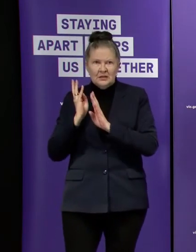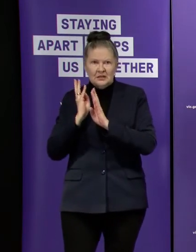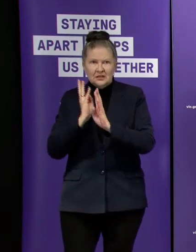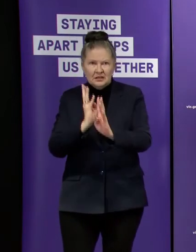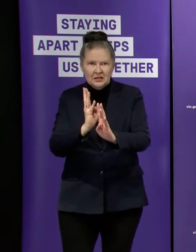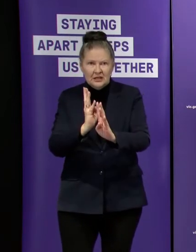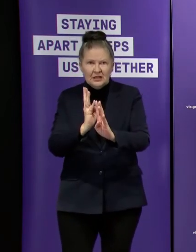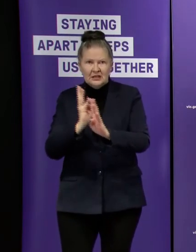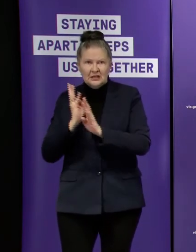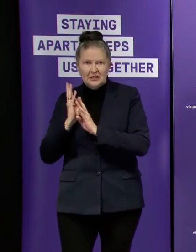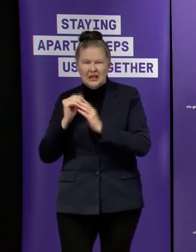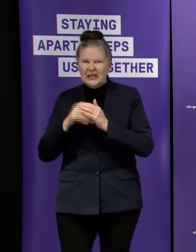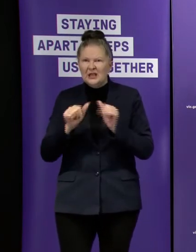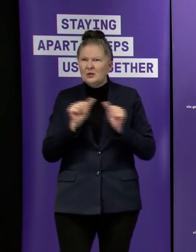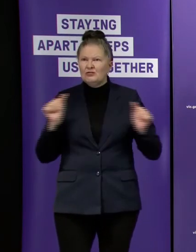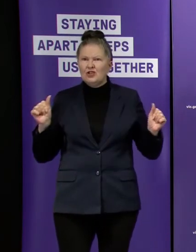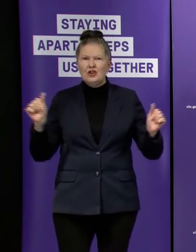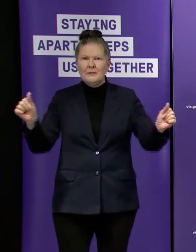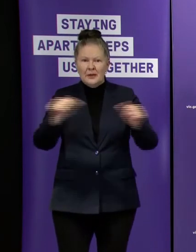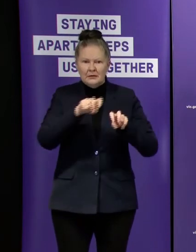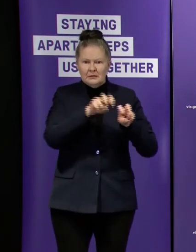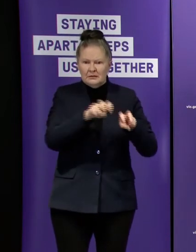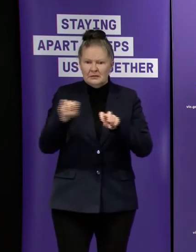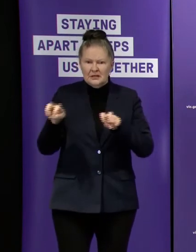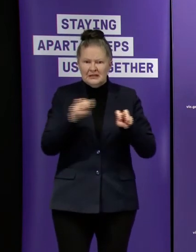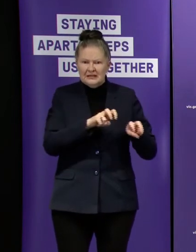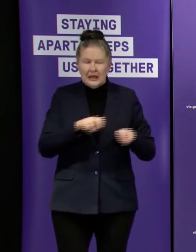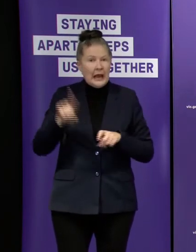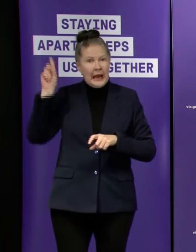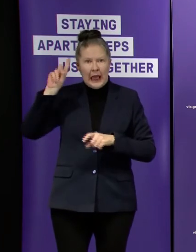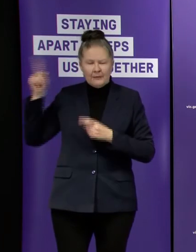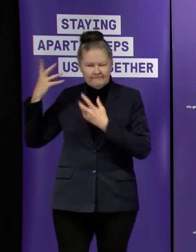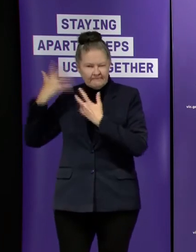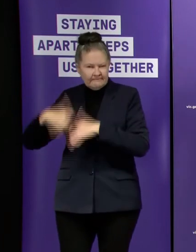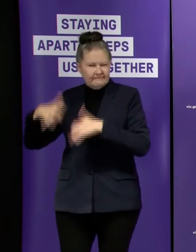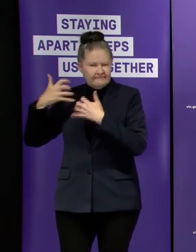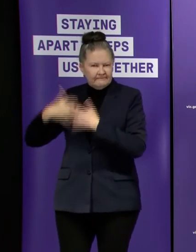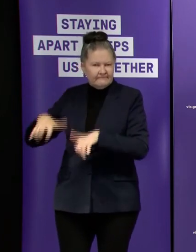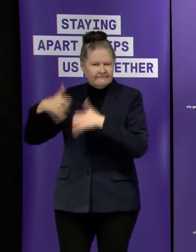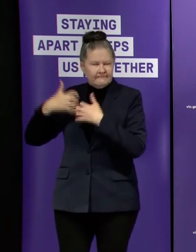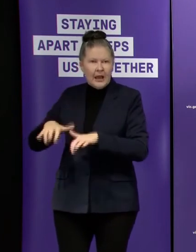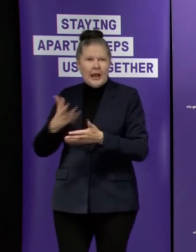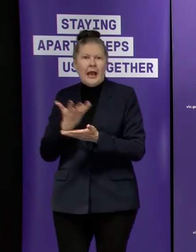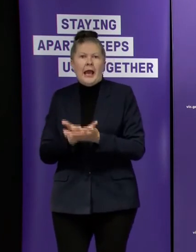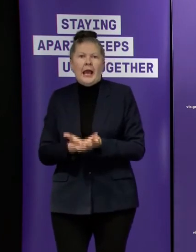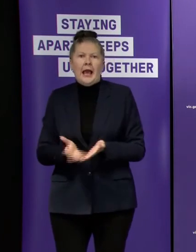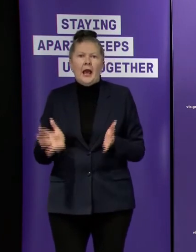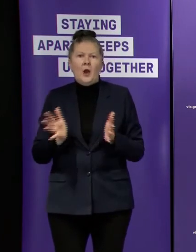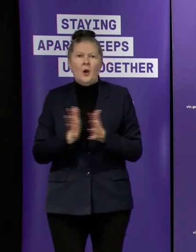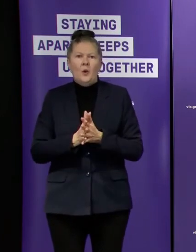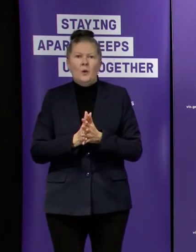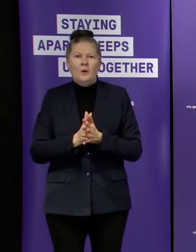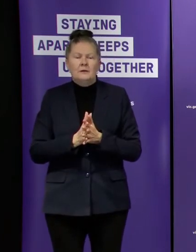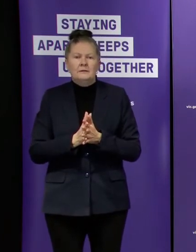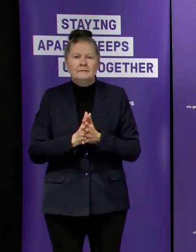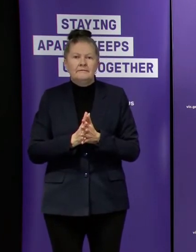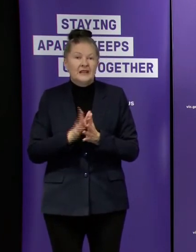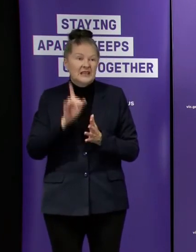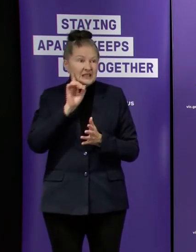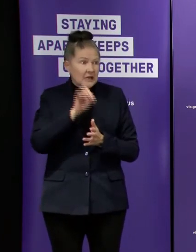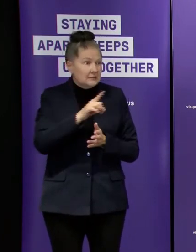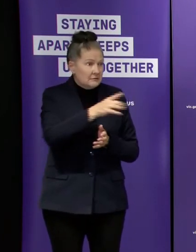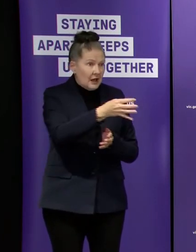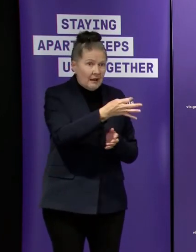would we make that safe uh so people should be reassured that there's a lot of work going on to get us to that point and uh i think the question was asked yesterday